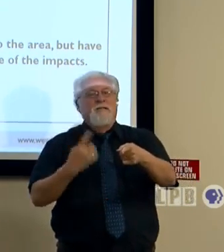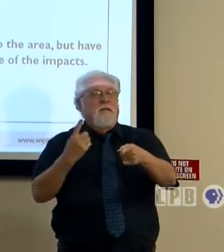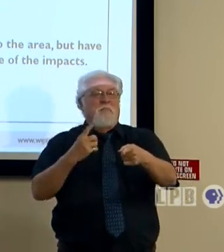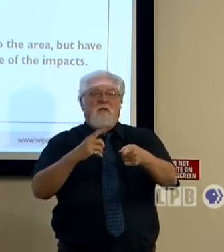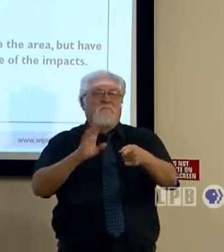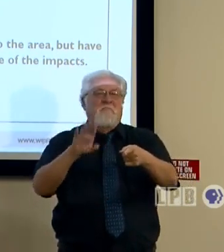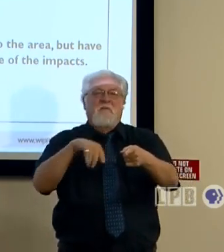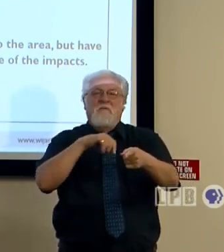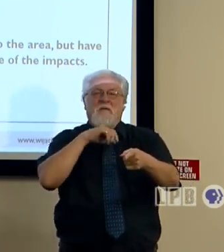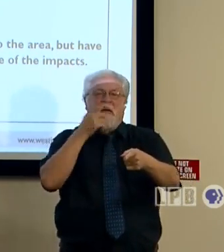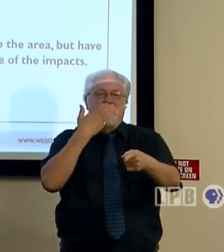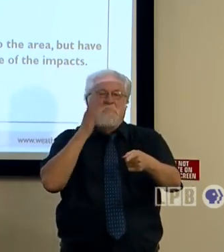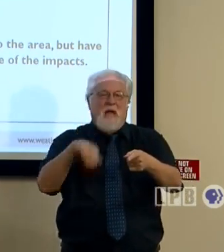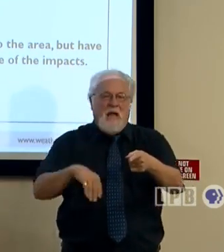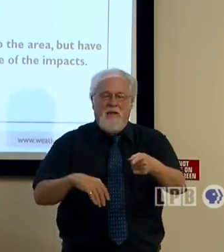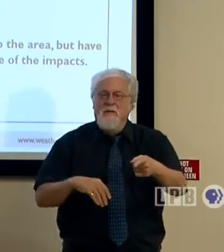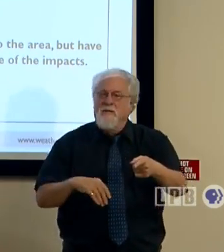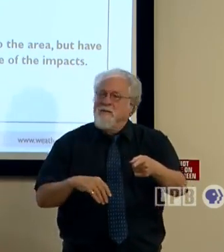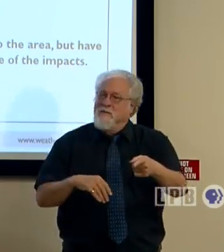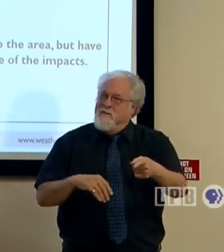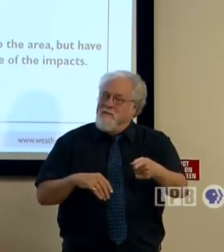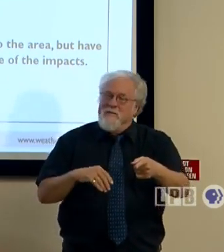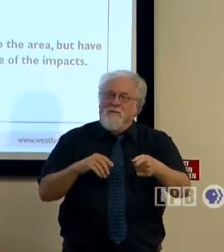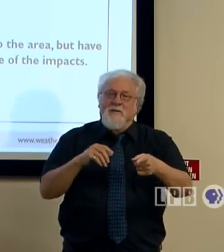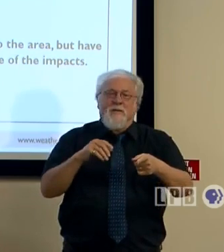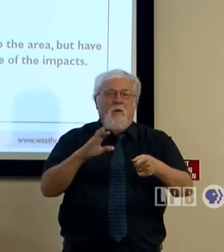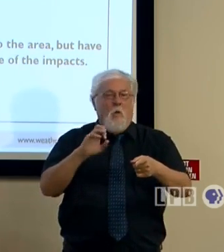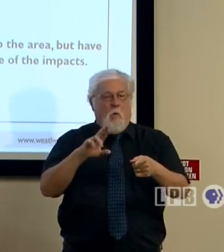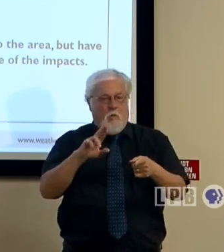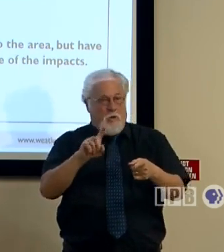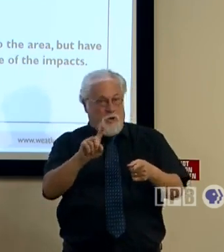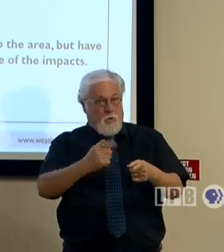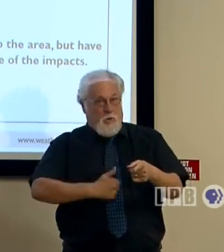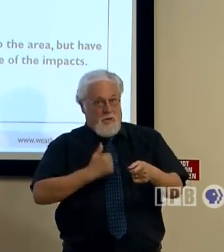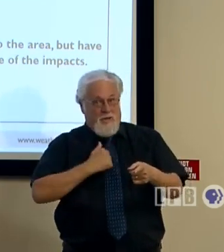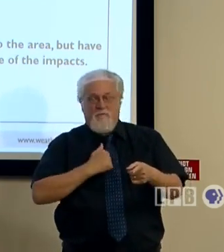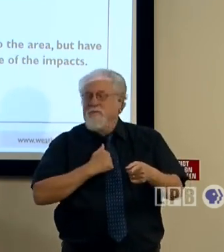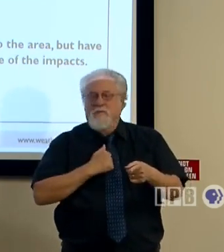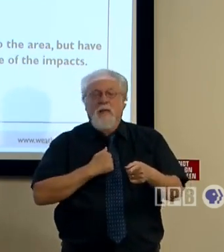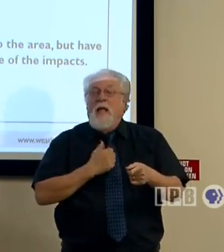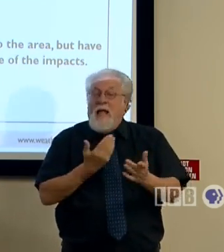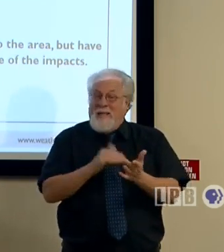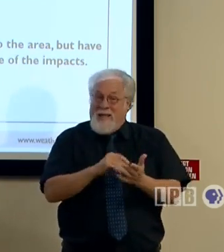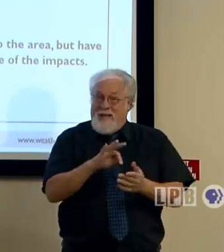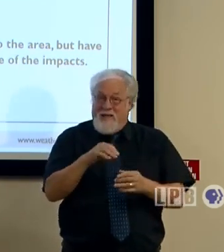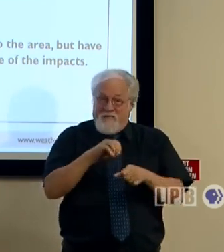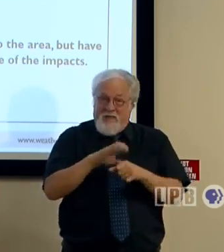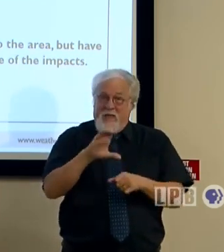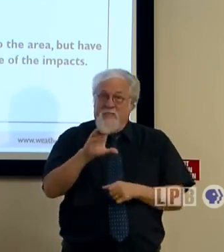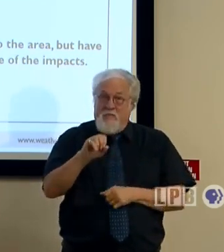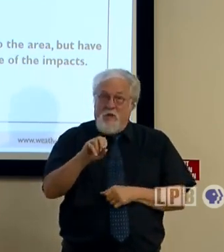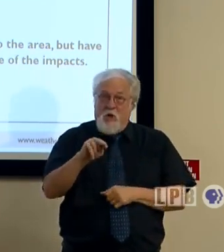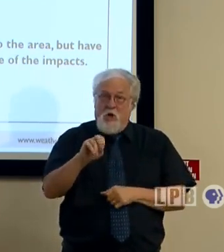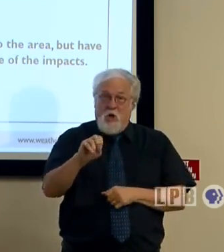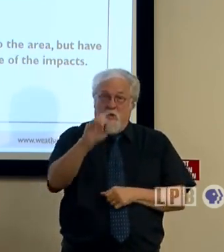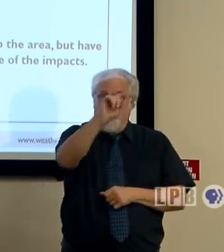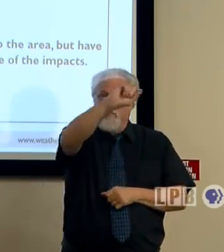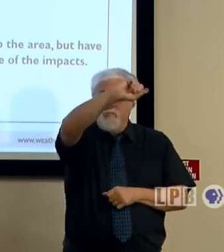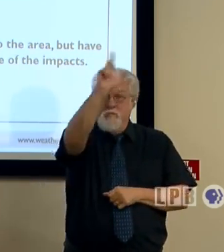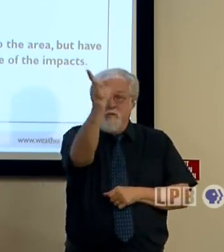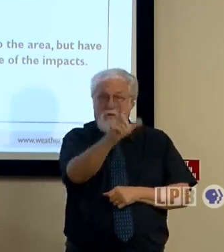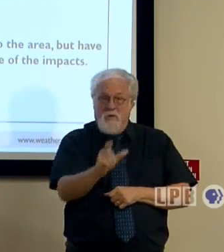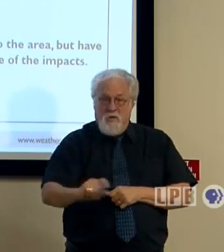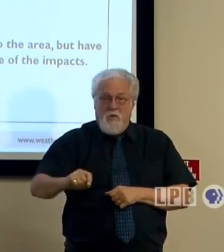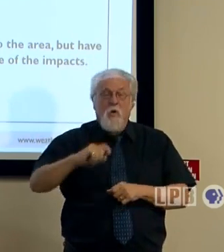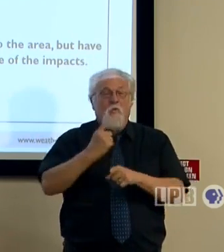that's not going to create significant impacts to where you are or to where you live. Because, again, if you are in that cone right now, you are at